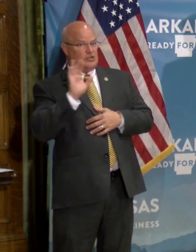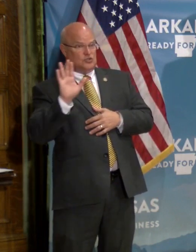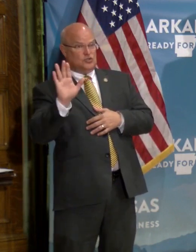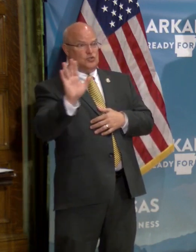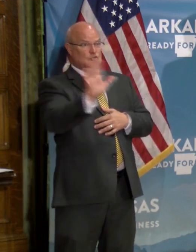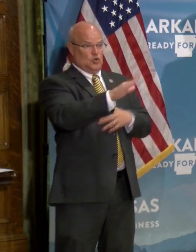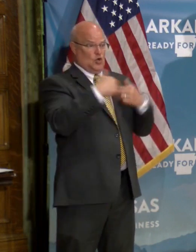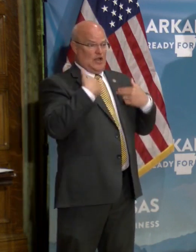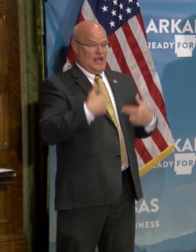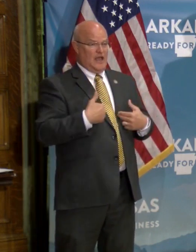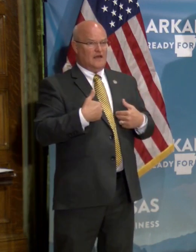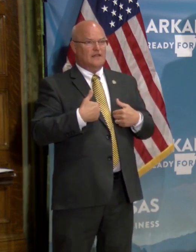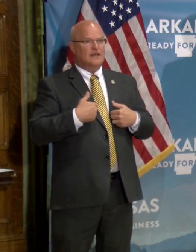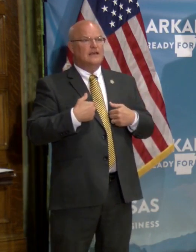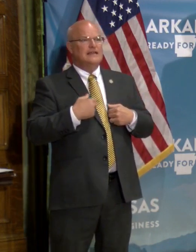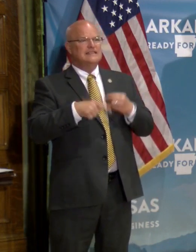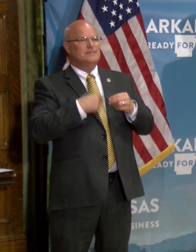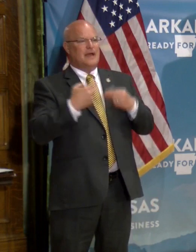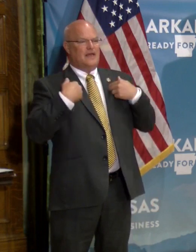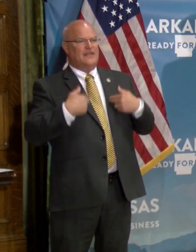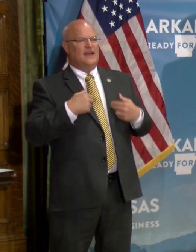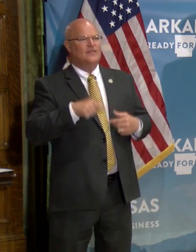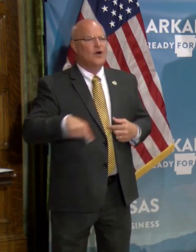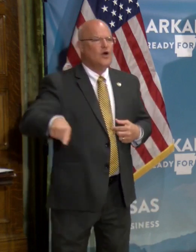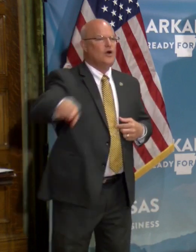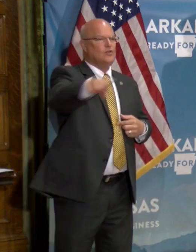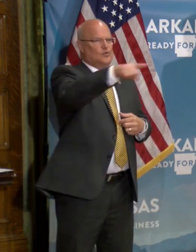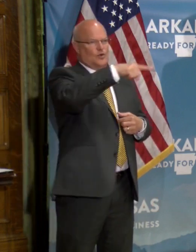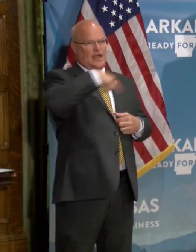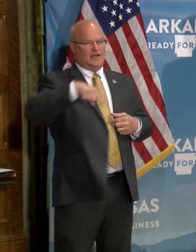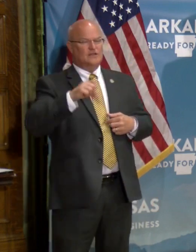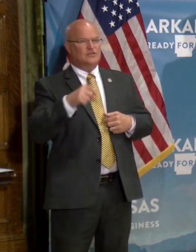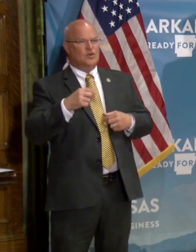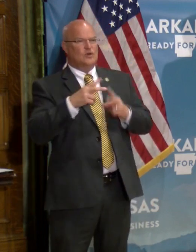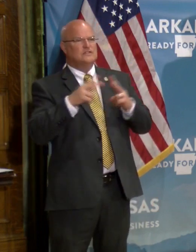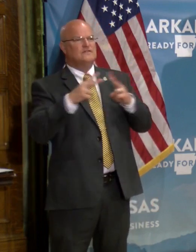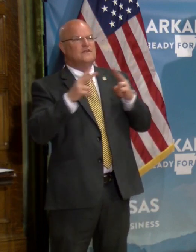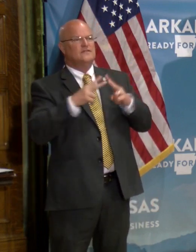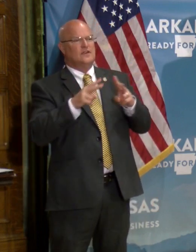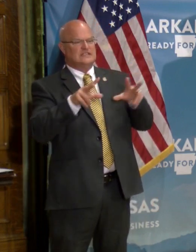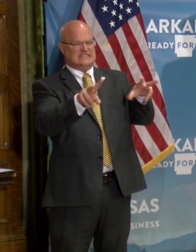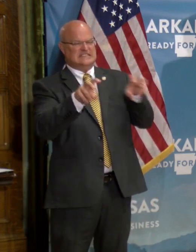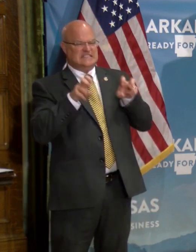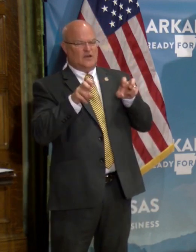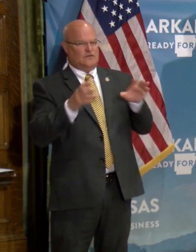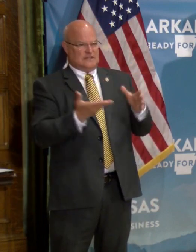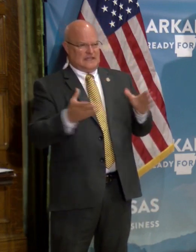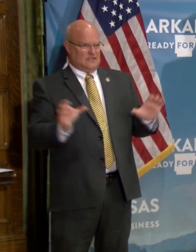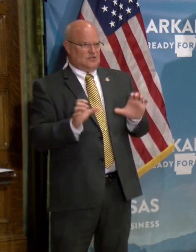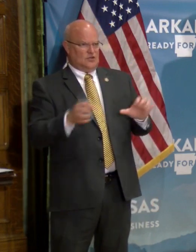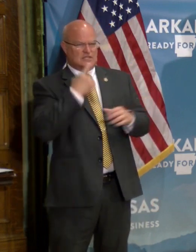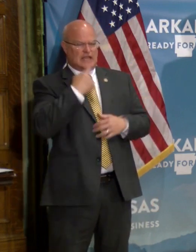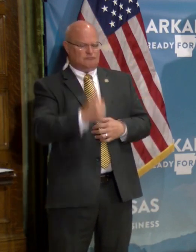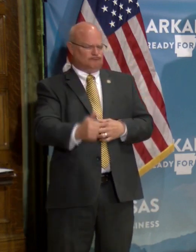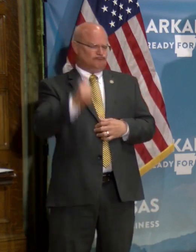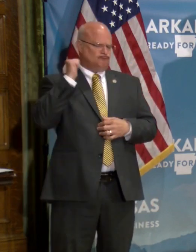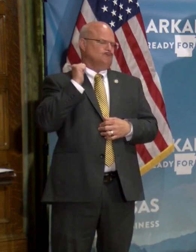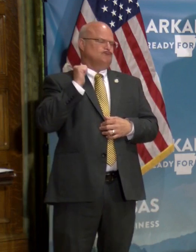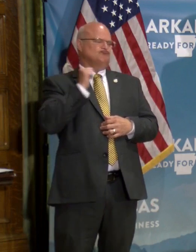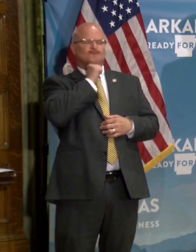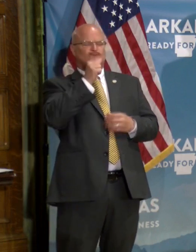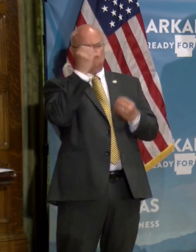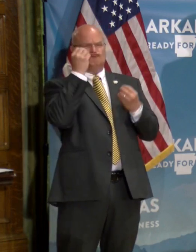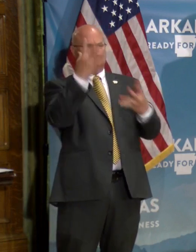health as much it is about everybody else health around. And so it's a very selfish act to say, we're not going to